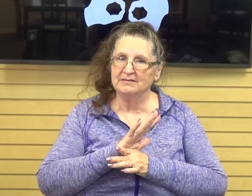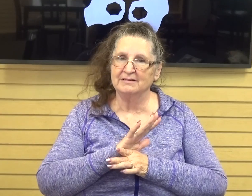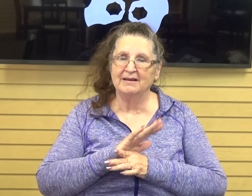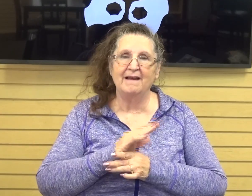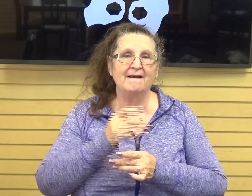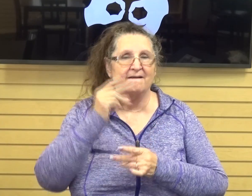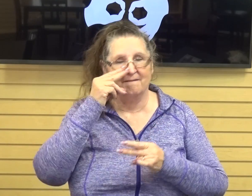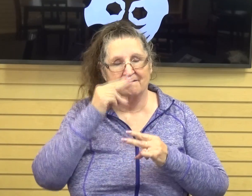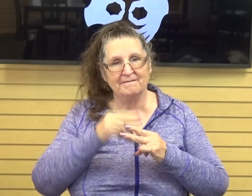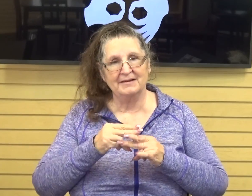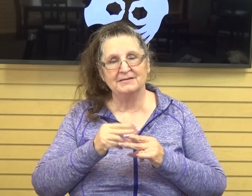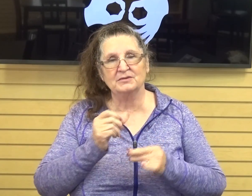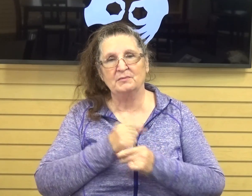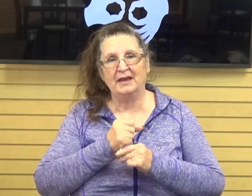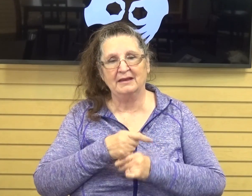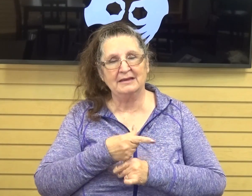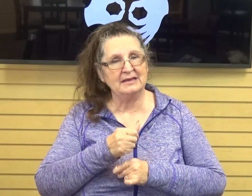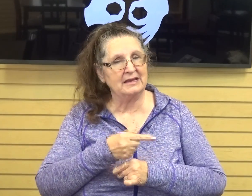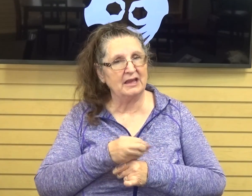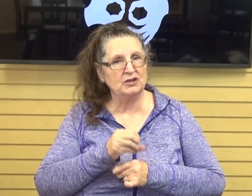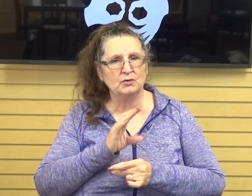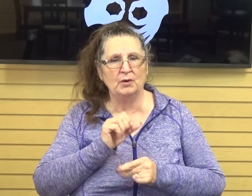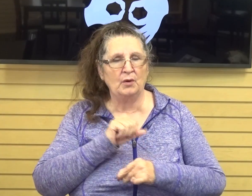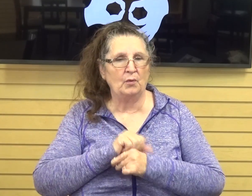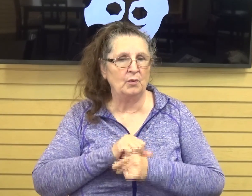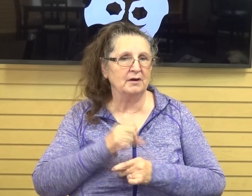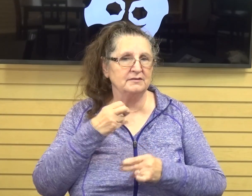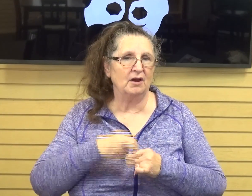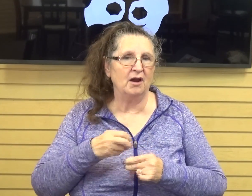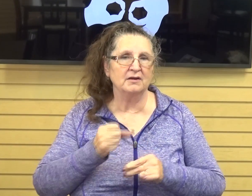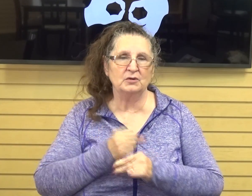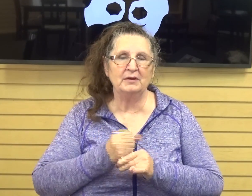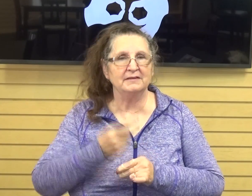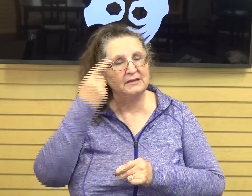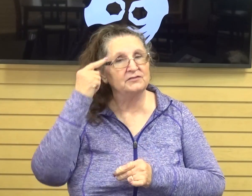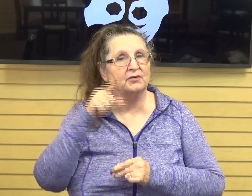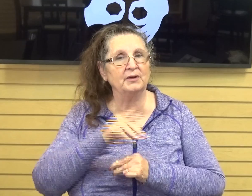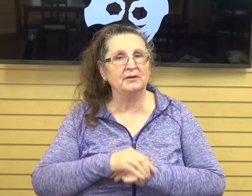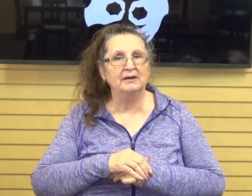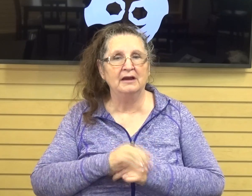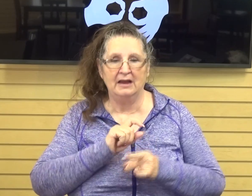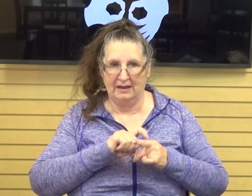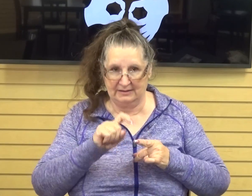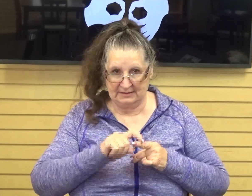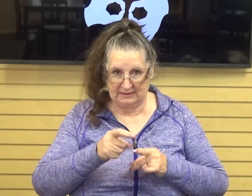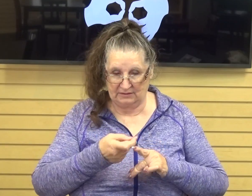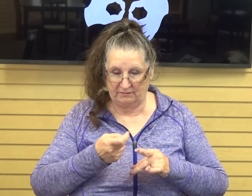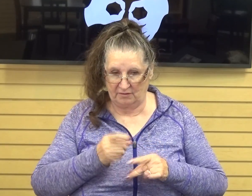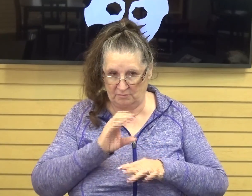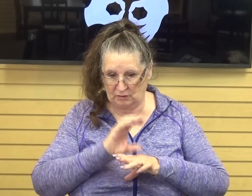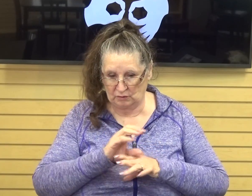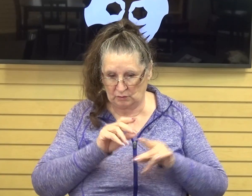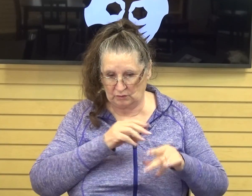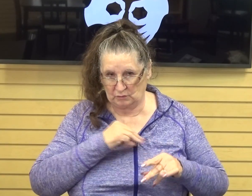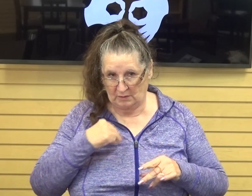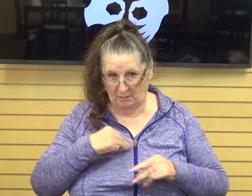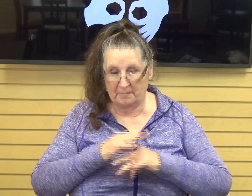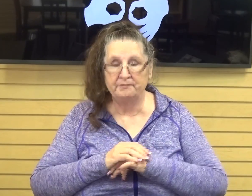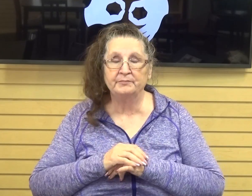getting it done for you. I got a text this morning from someone in our church and I'll let them go nameless, but they were